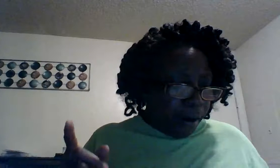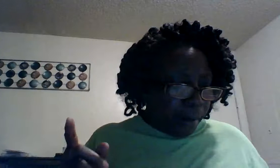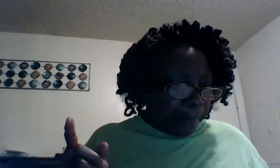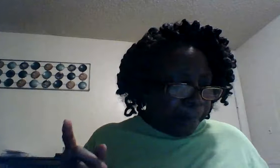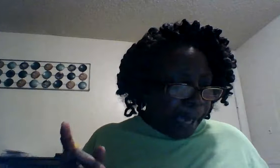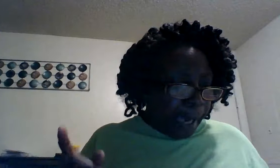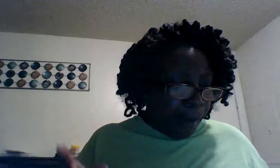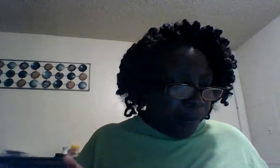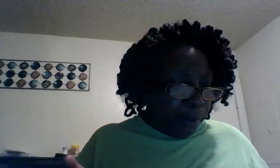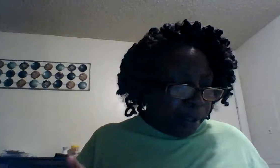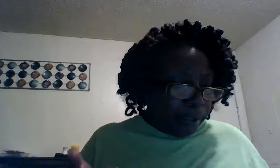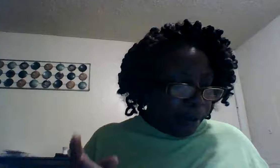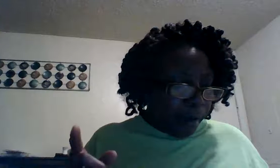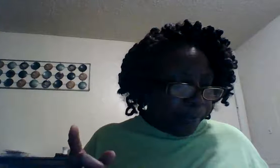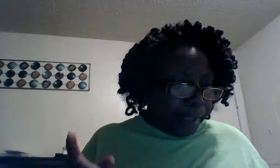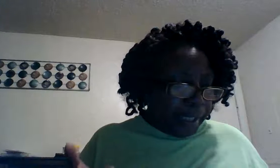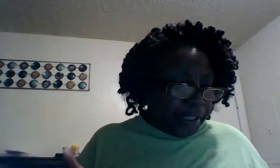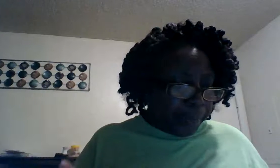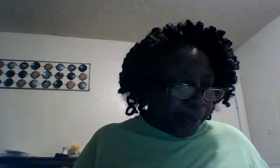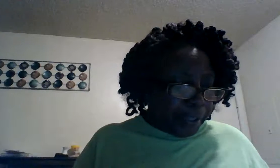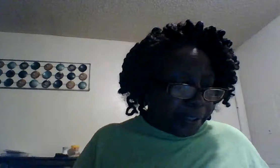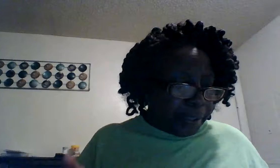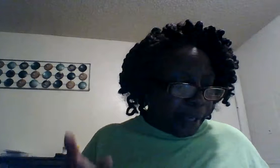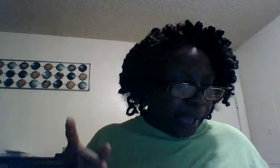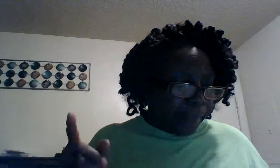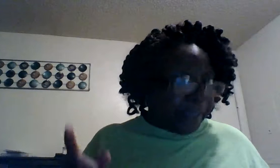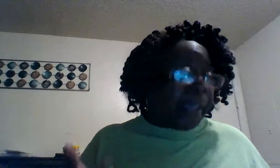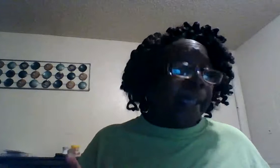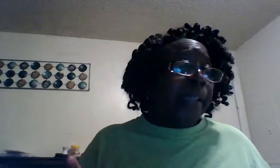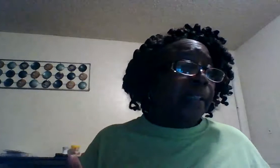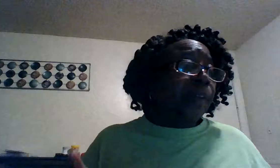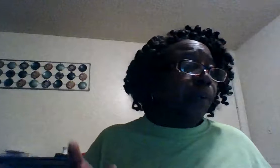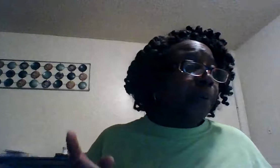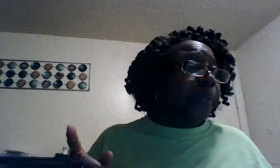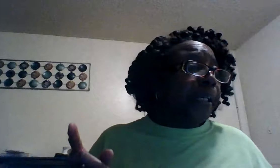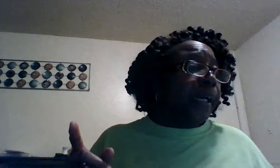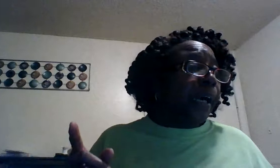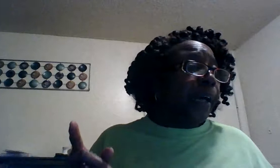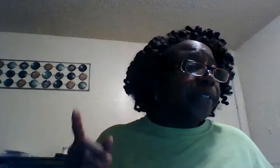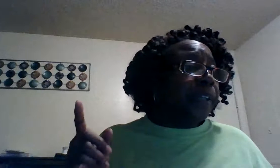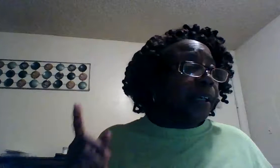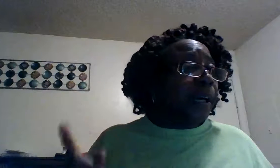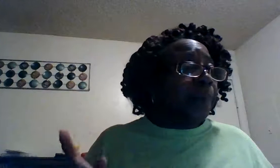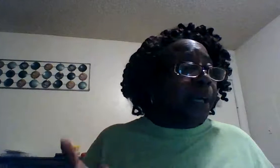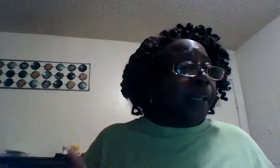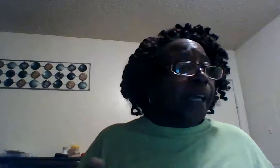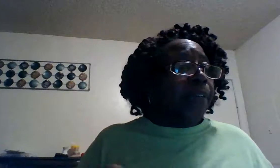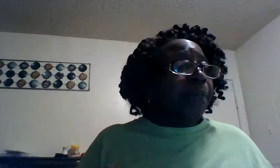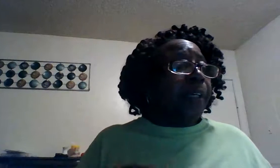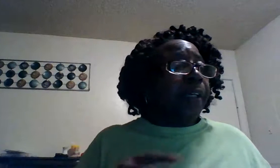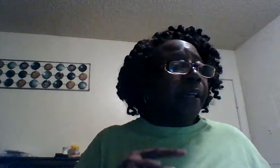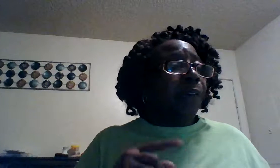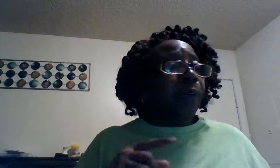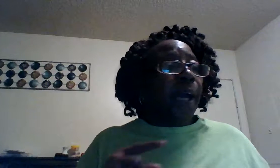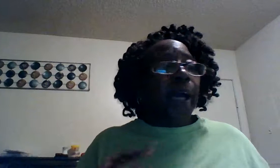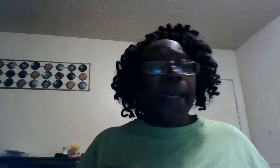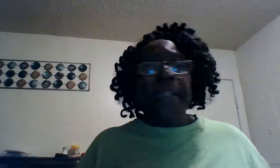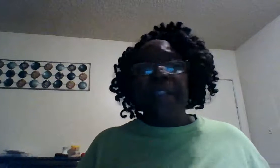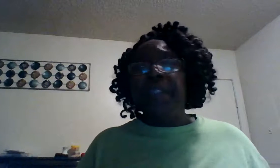power nor things present not things glory be to god to come that's me no angel